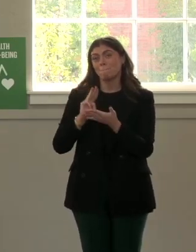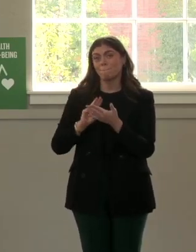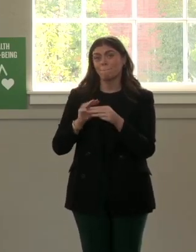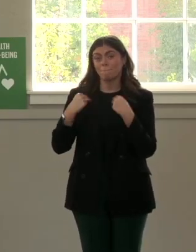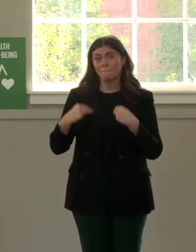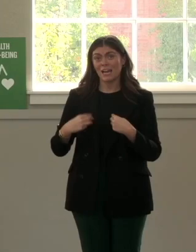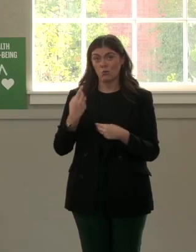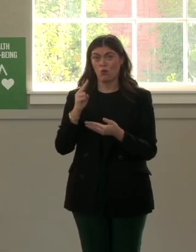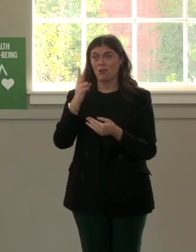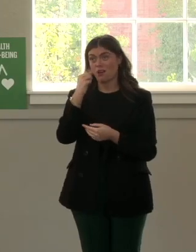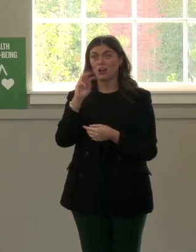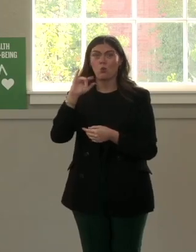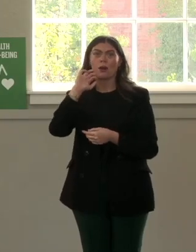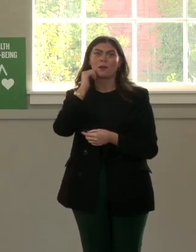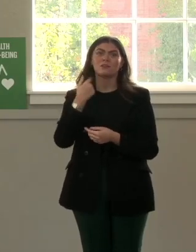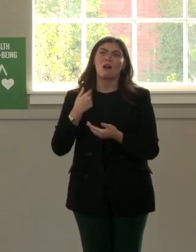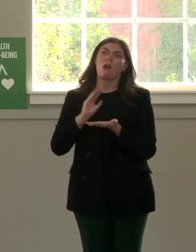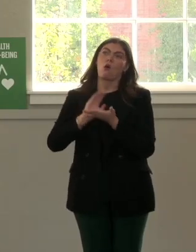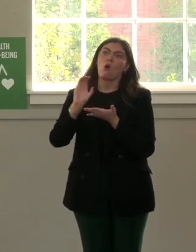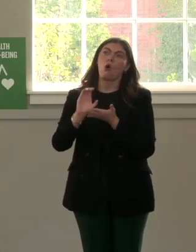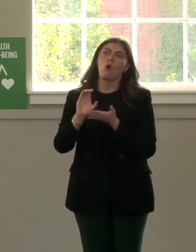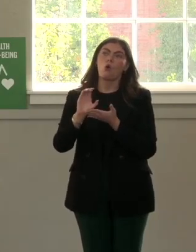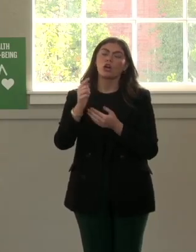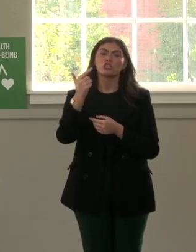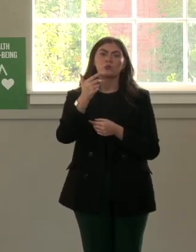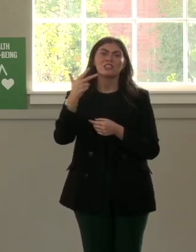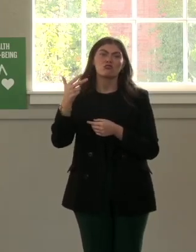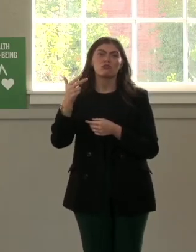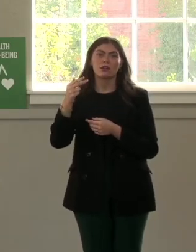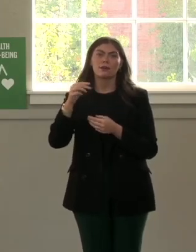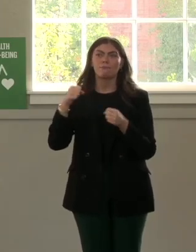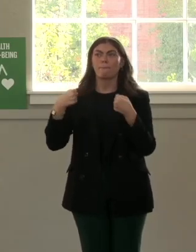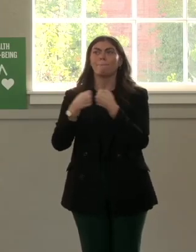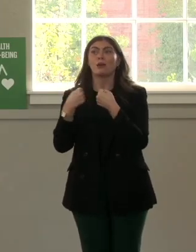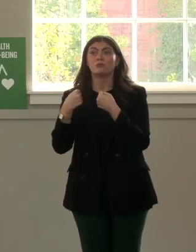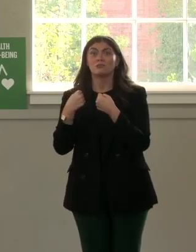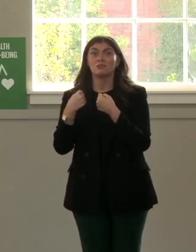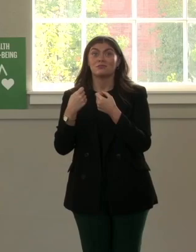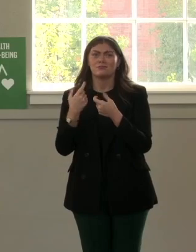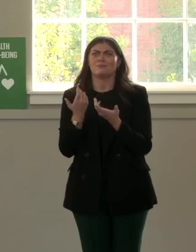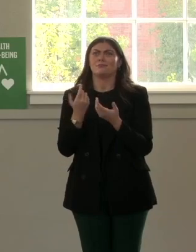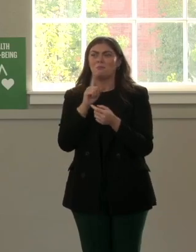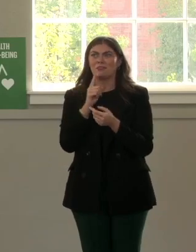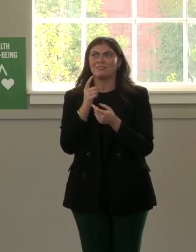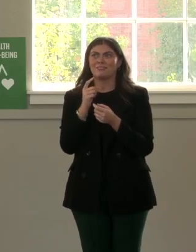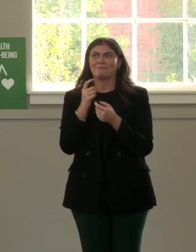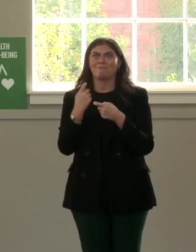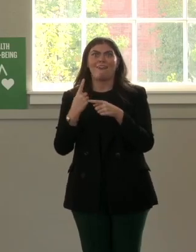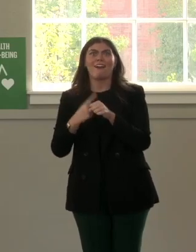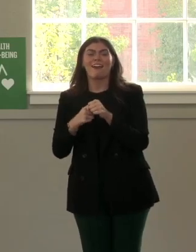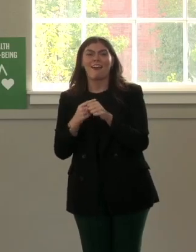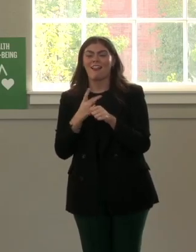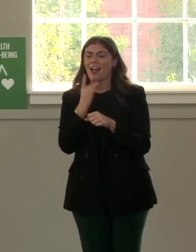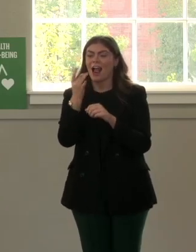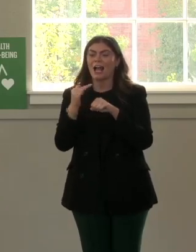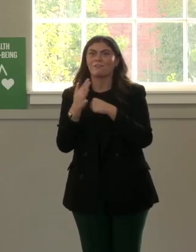euro pounds for crack pay. And I even asked for more after that. That's how low I had become. That's